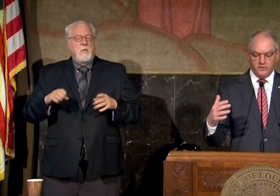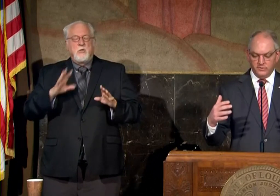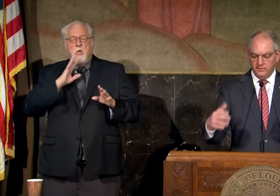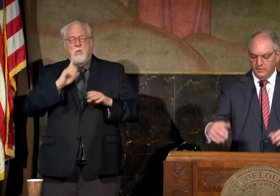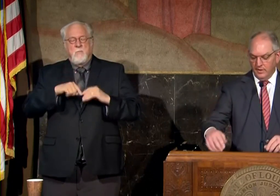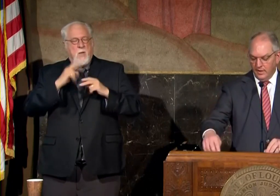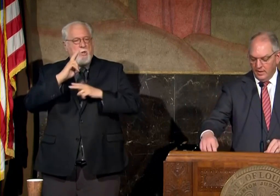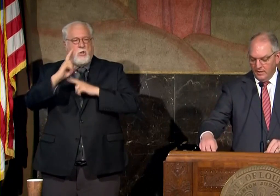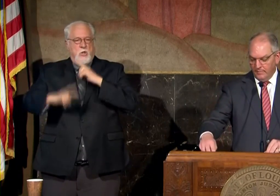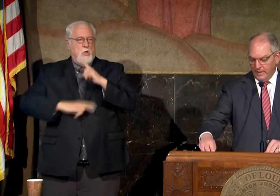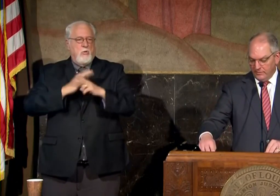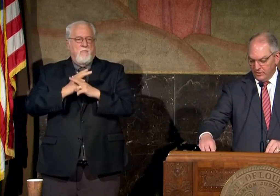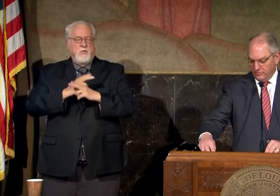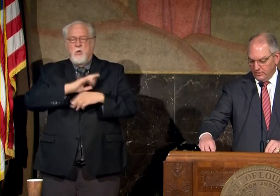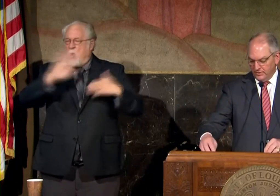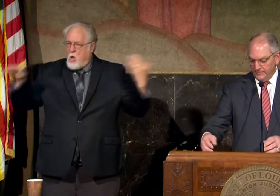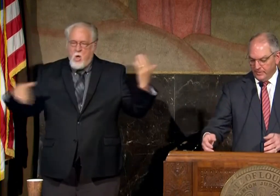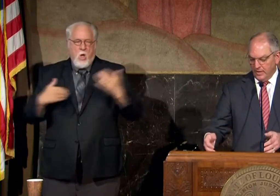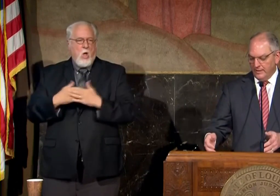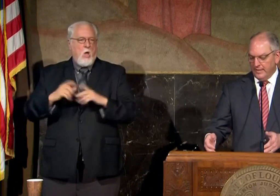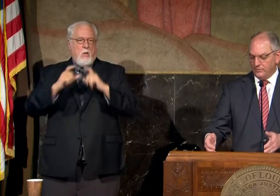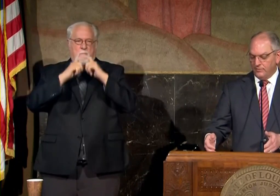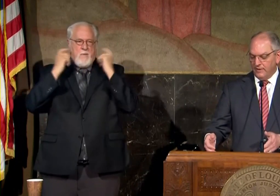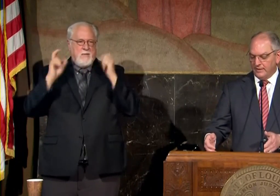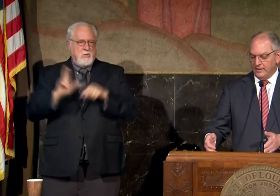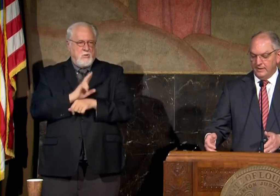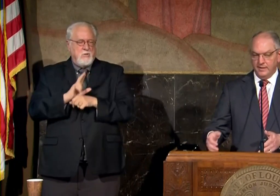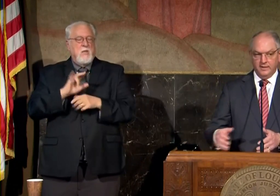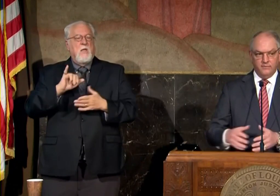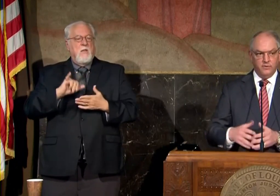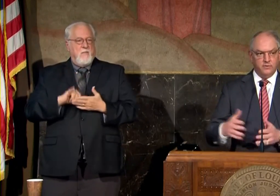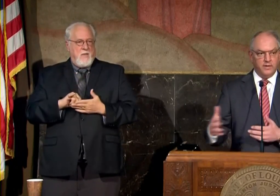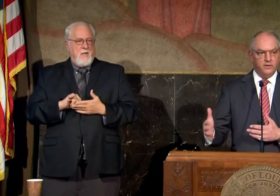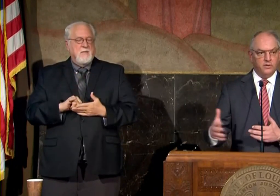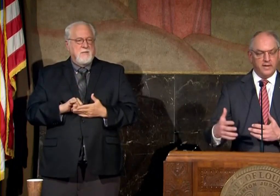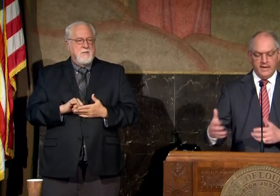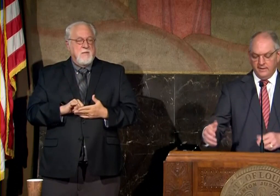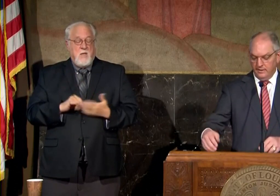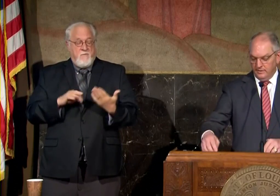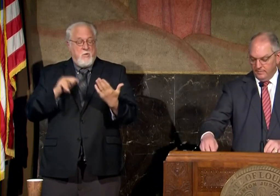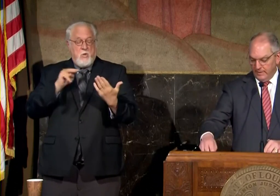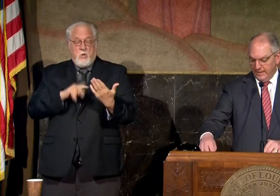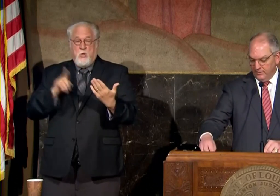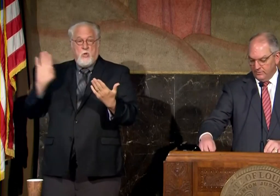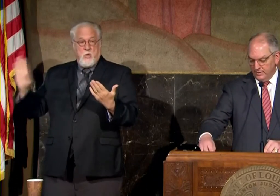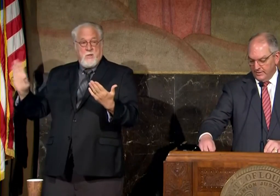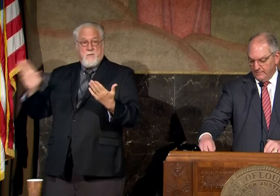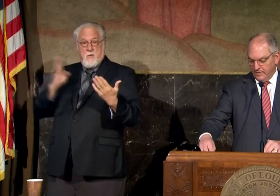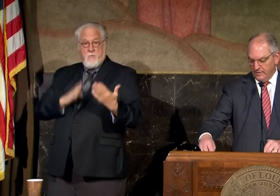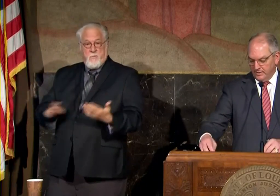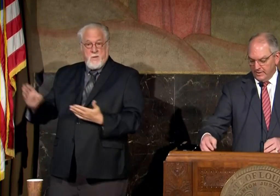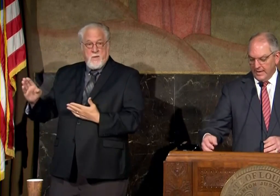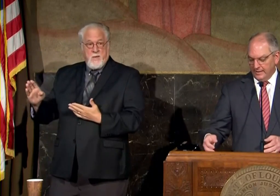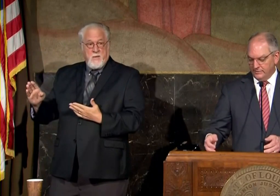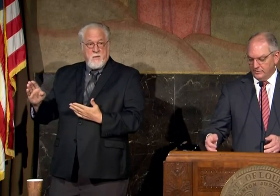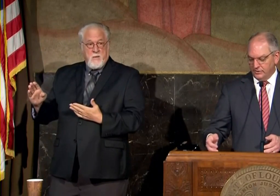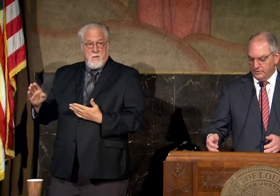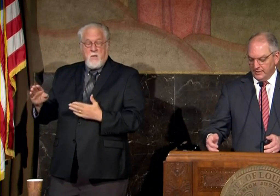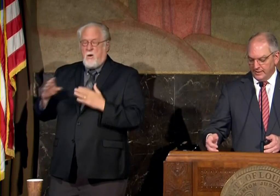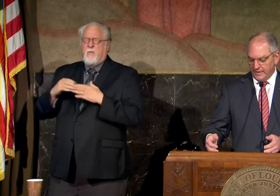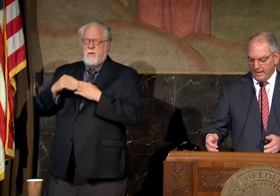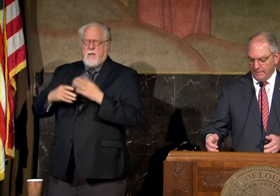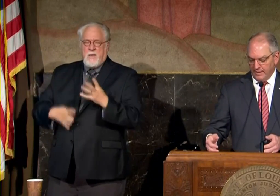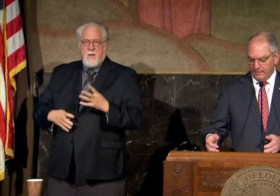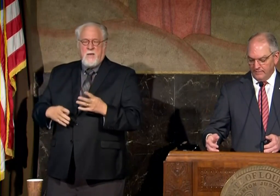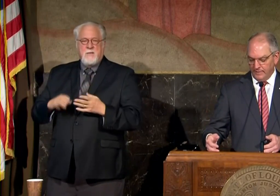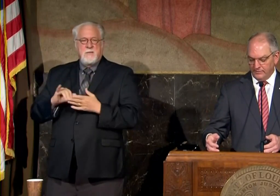universal uh mask usage uh that's reflected if you take a look at the the plans um that the guidelines i should say